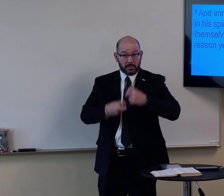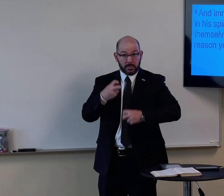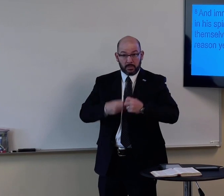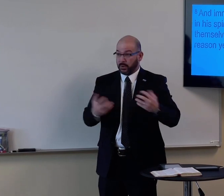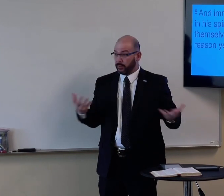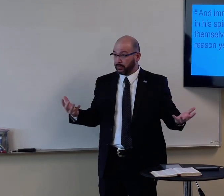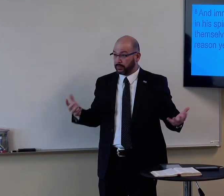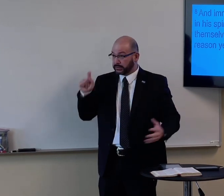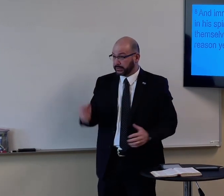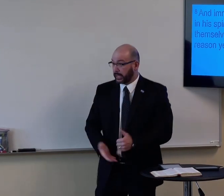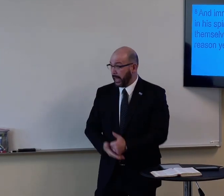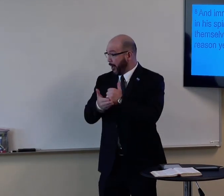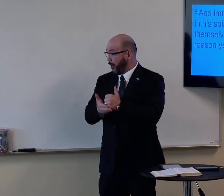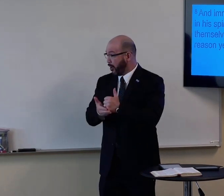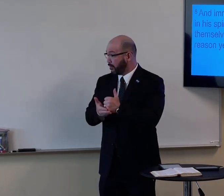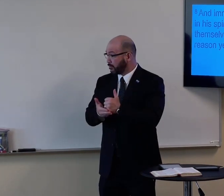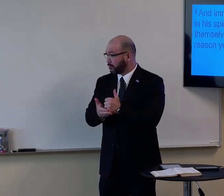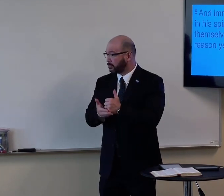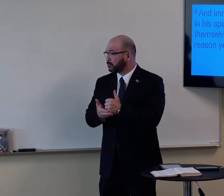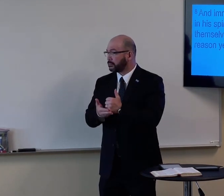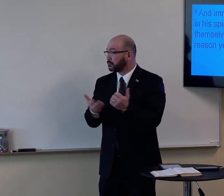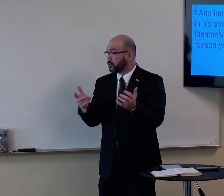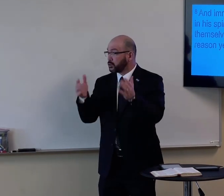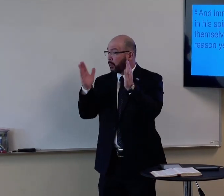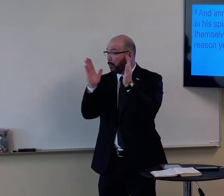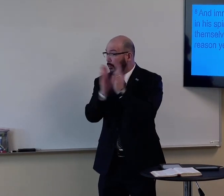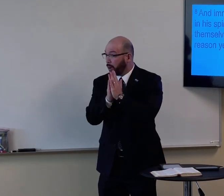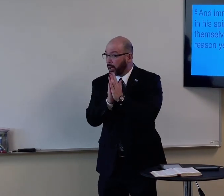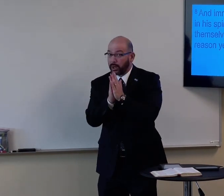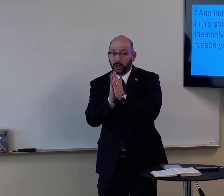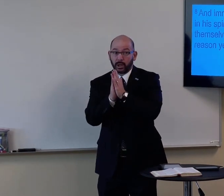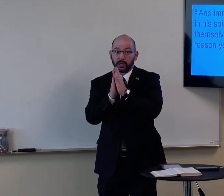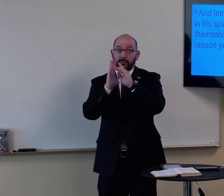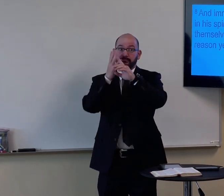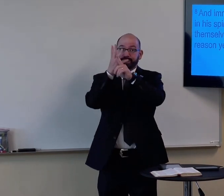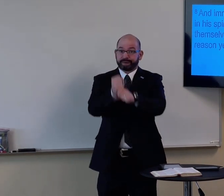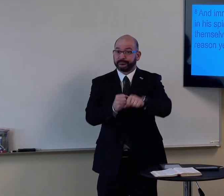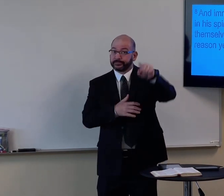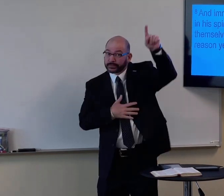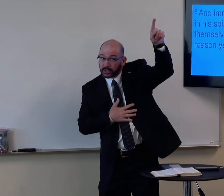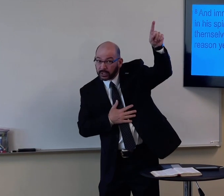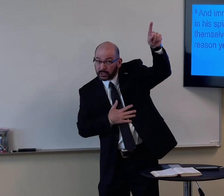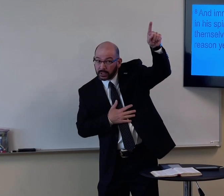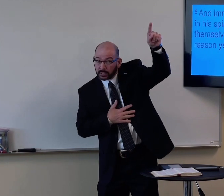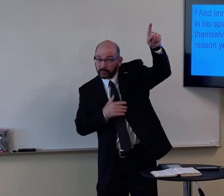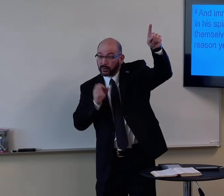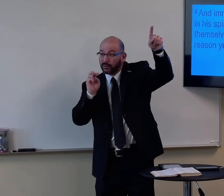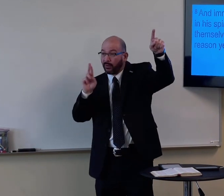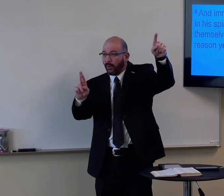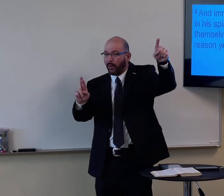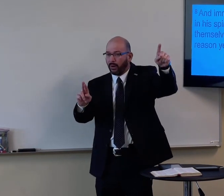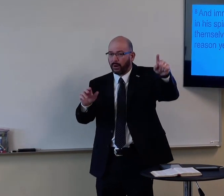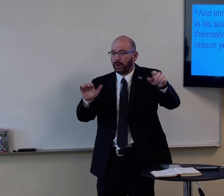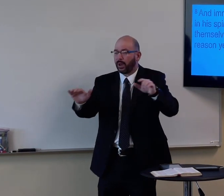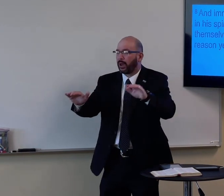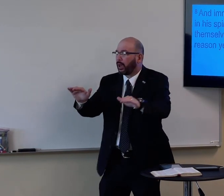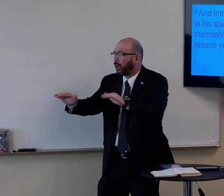Are you facing some problems? Do you need some help? So have you prayed about it? Are you trusting in Jesus for this?